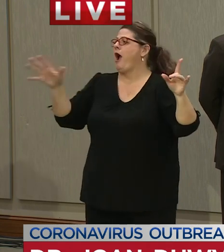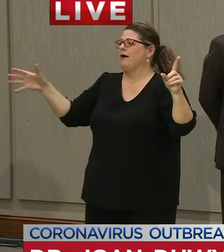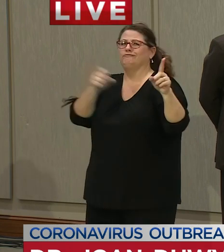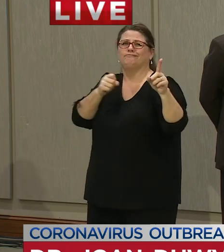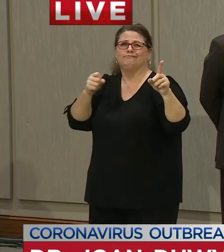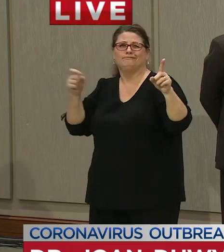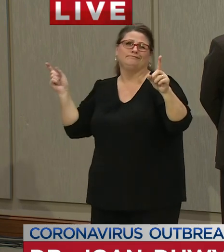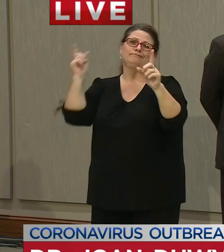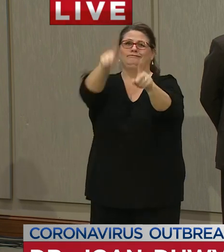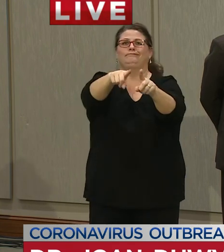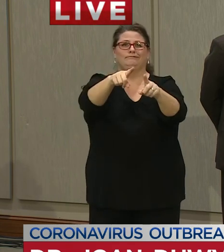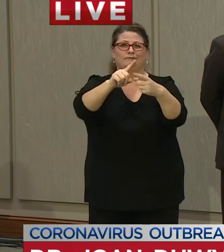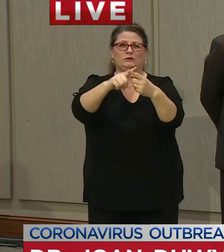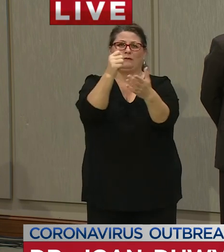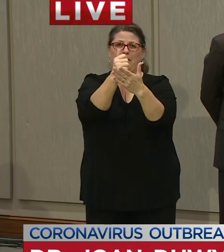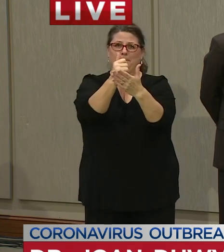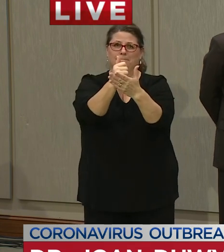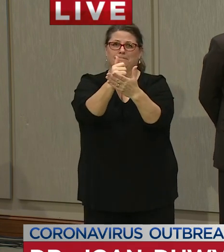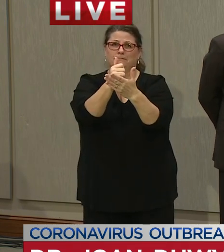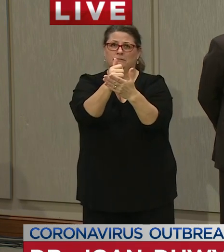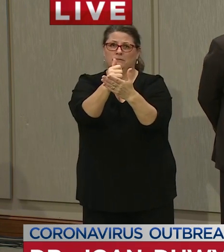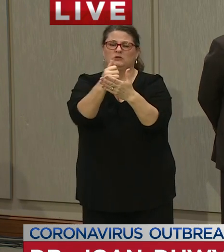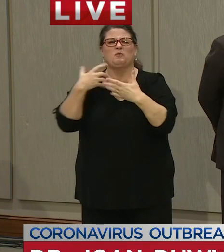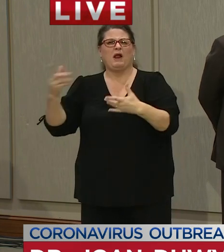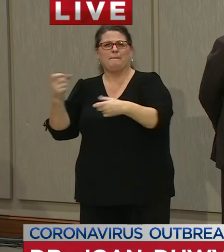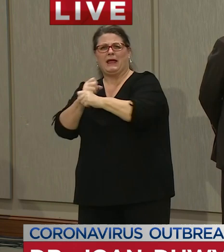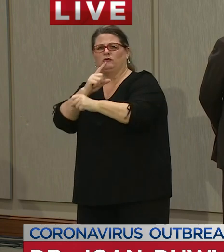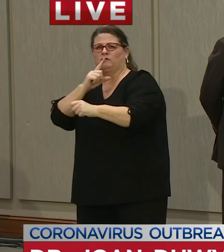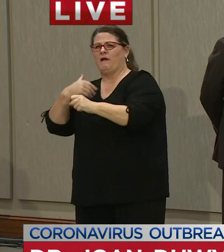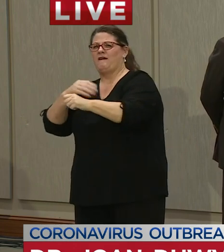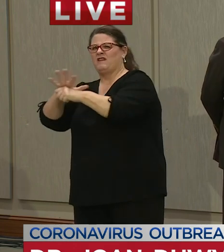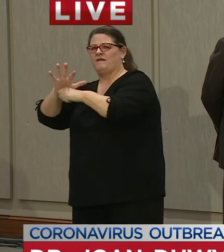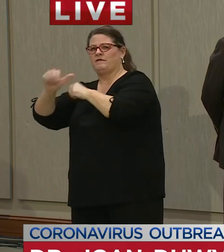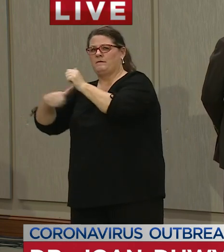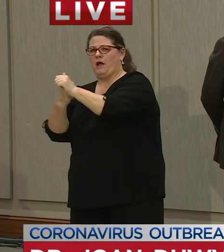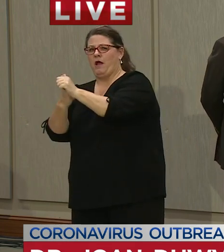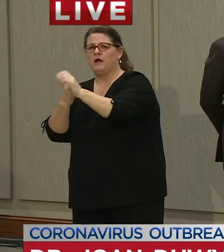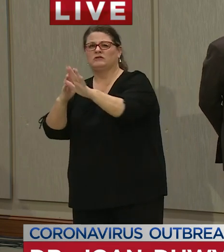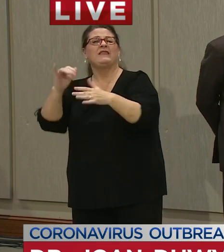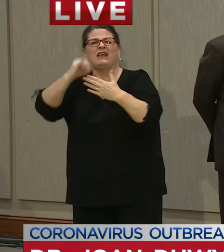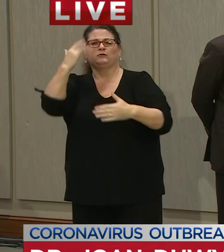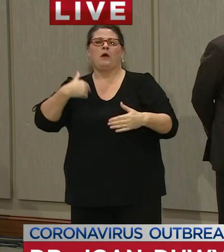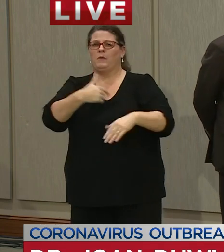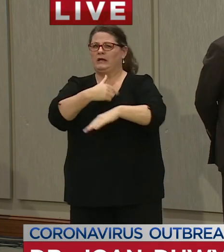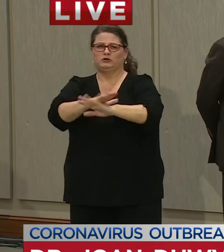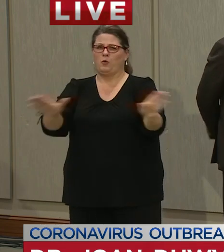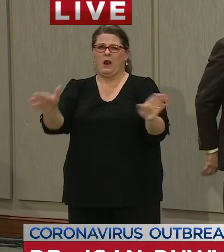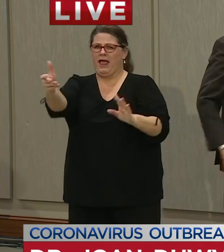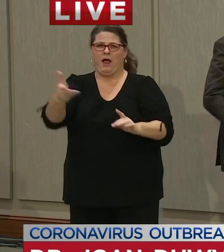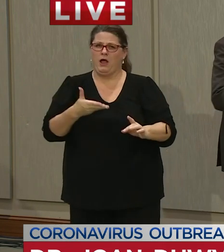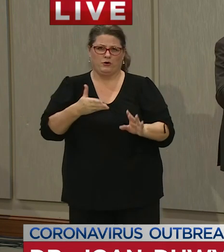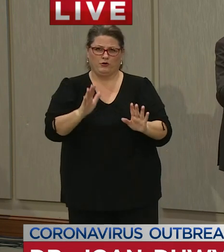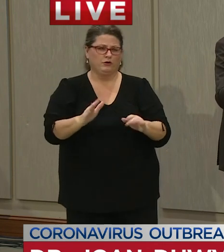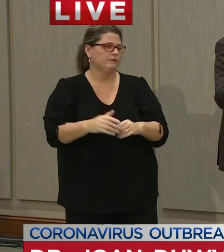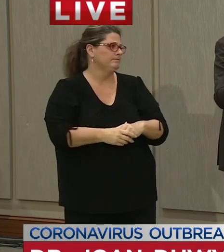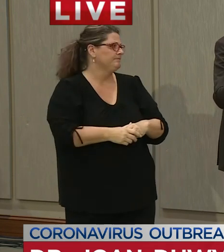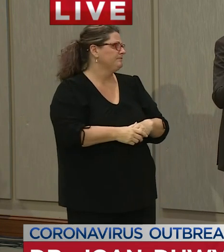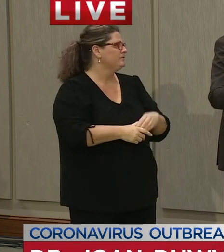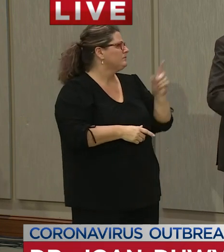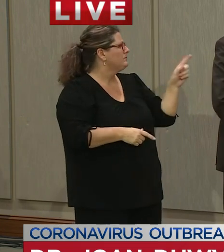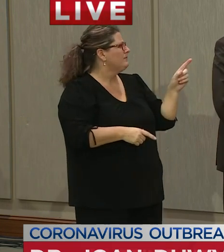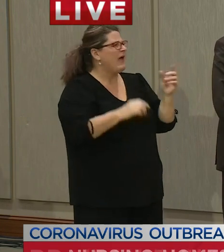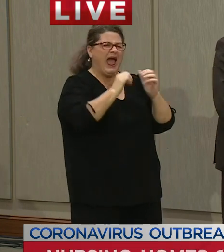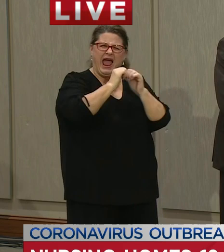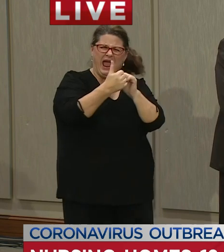jump in and augment our contact tracing workforce dr duke could you explain how contact